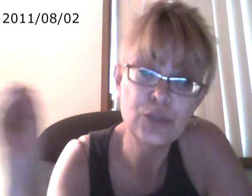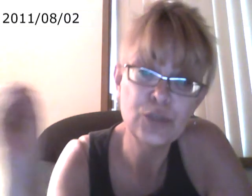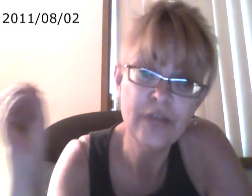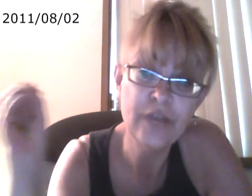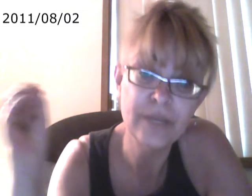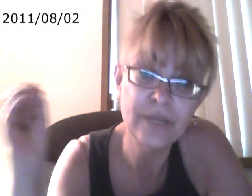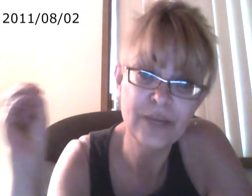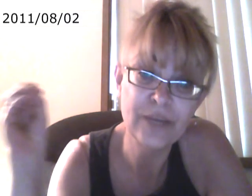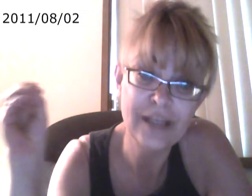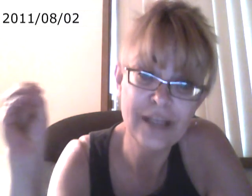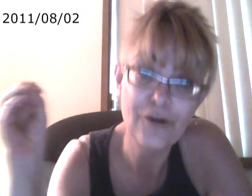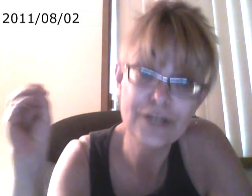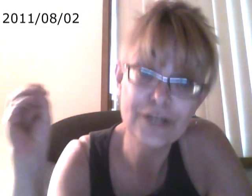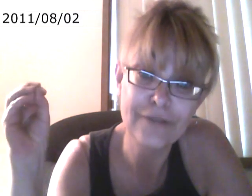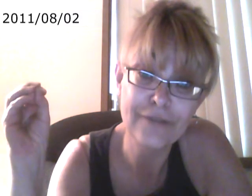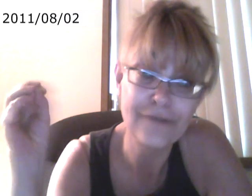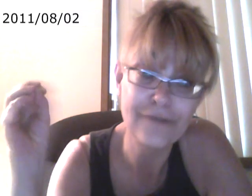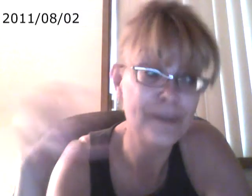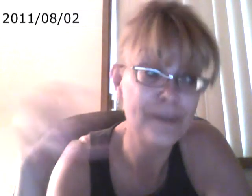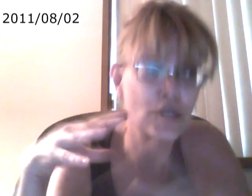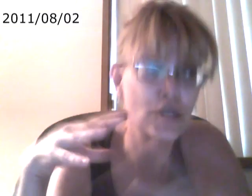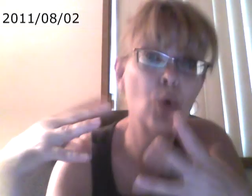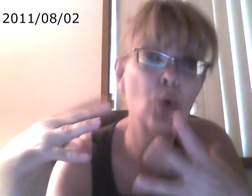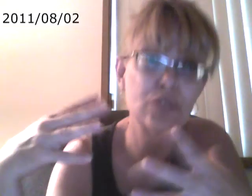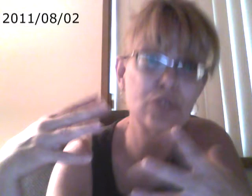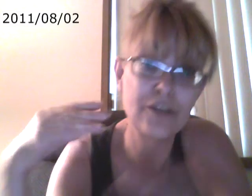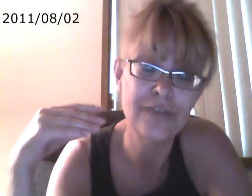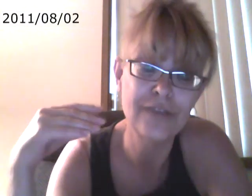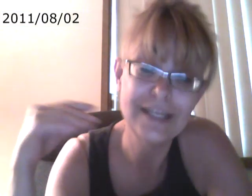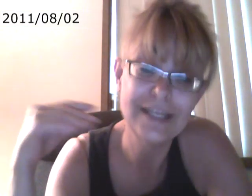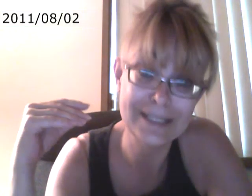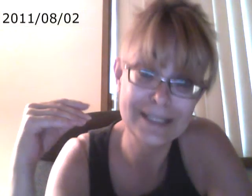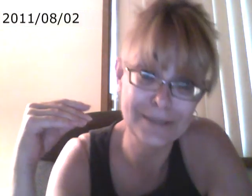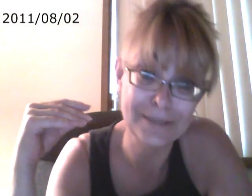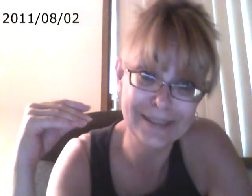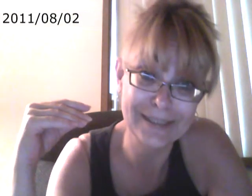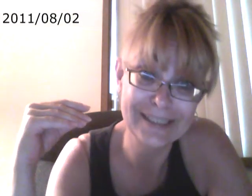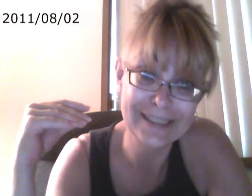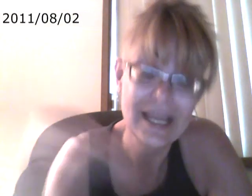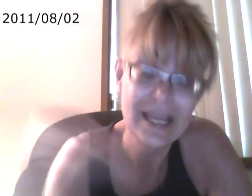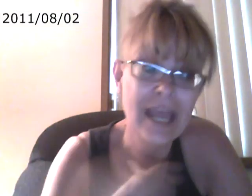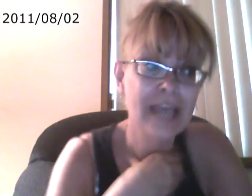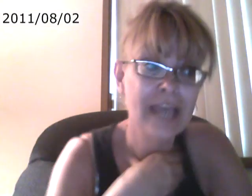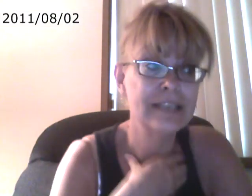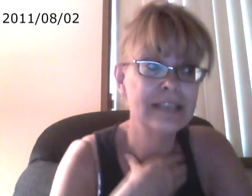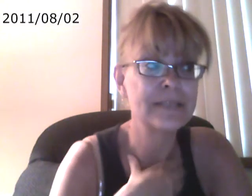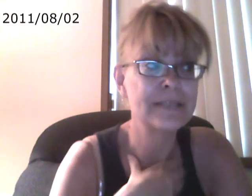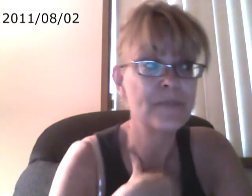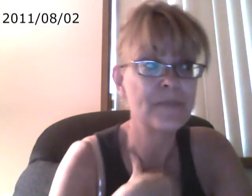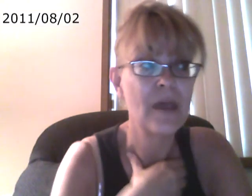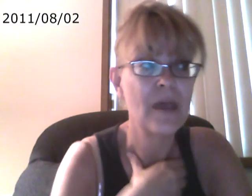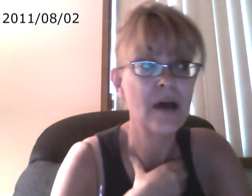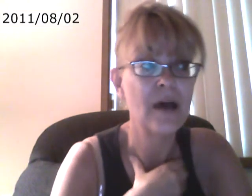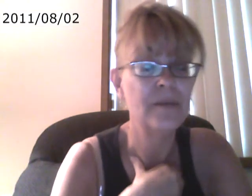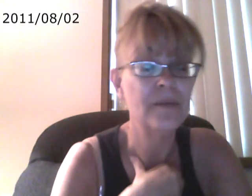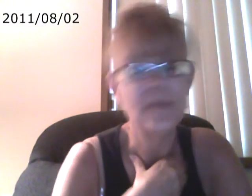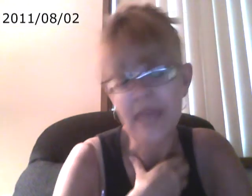have money right now are suffering from this host of disabilities and, um, they